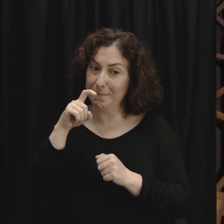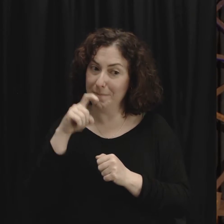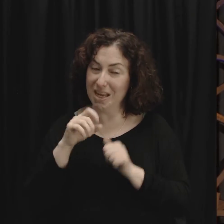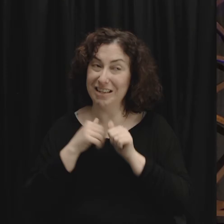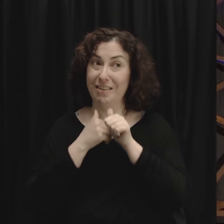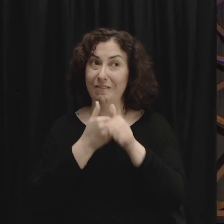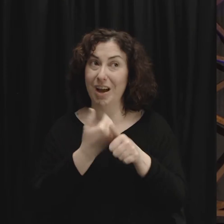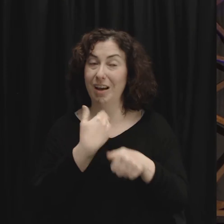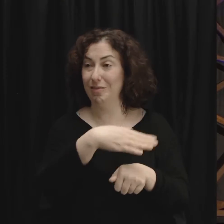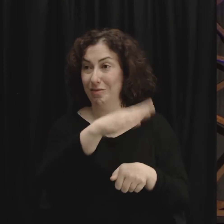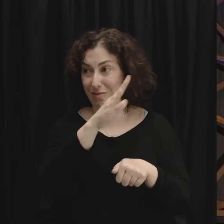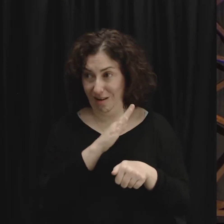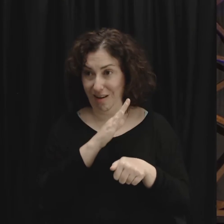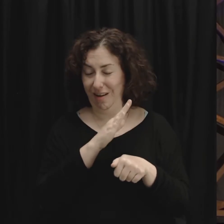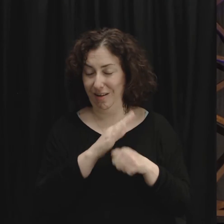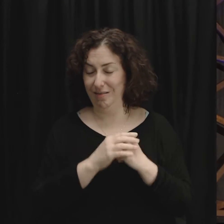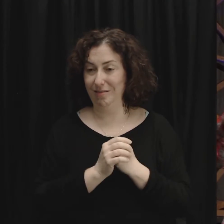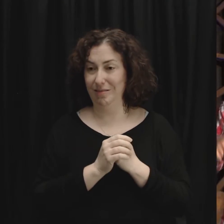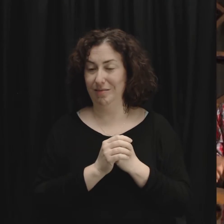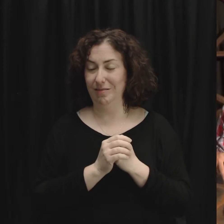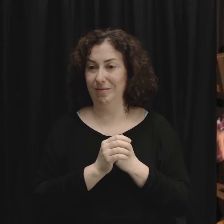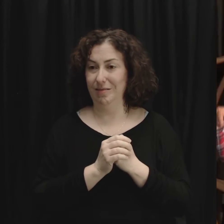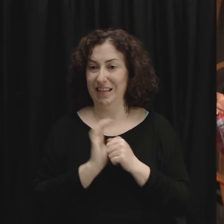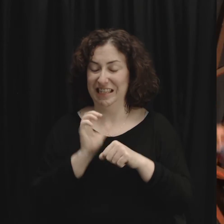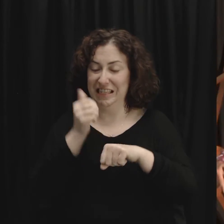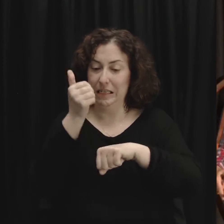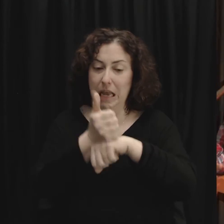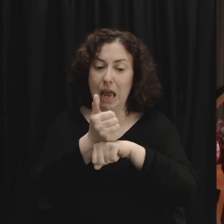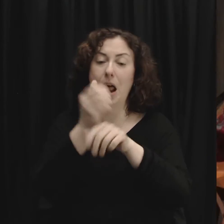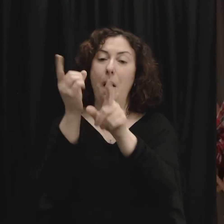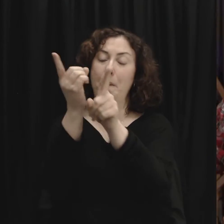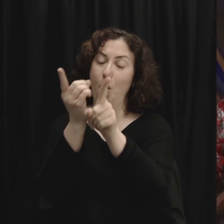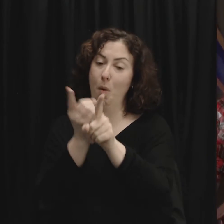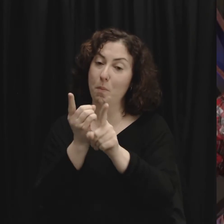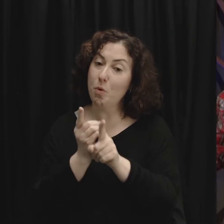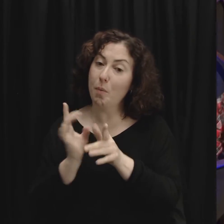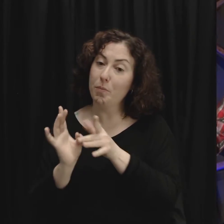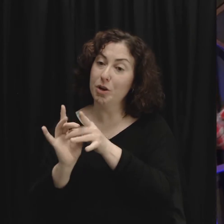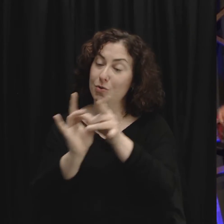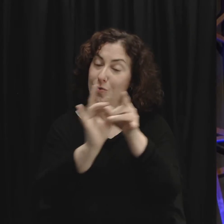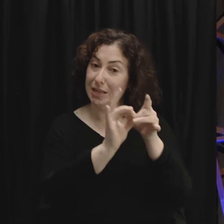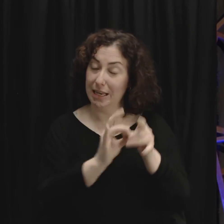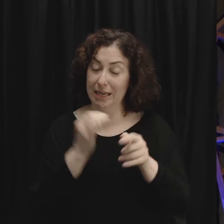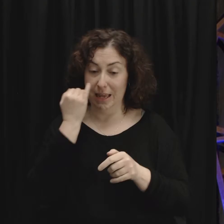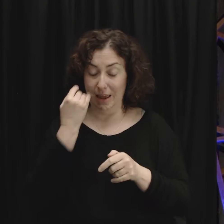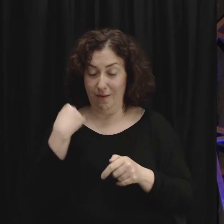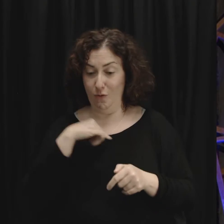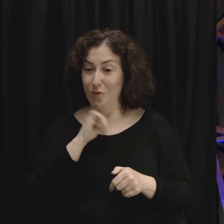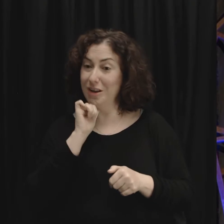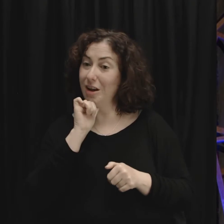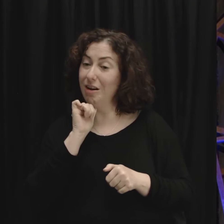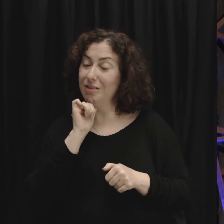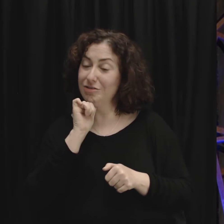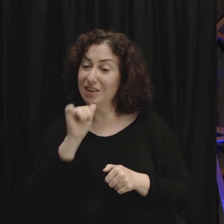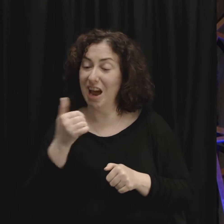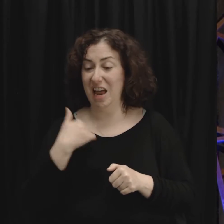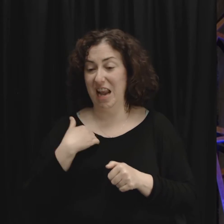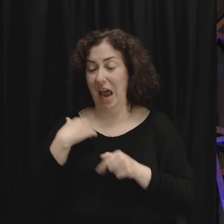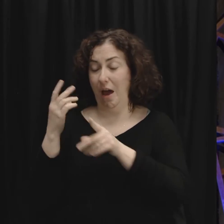optional to not be a peacemaker as a Christian is to live in disobedience to God's will for